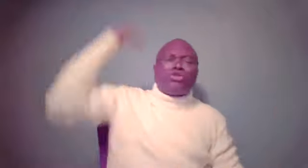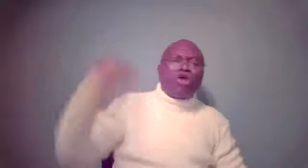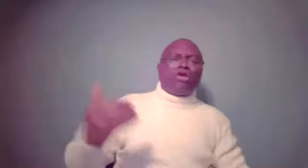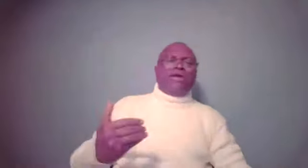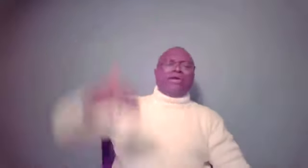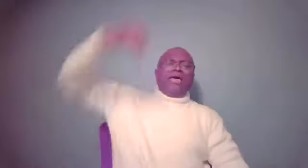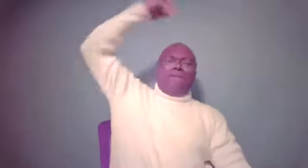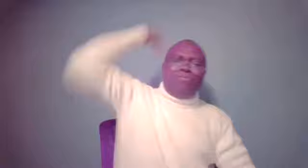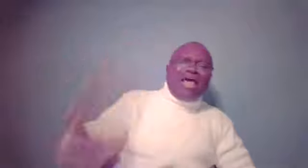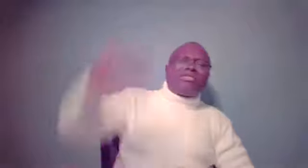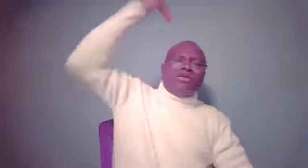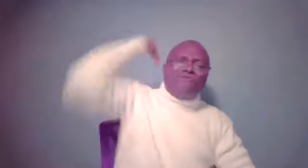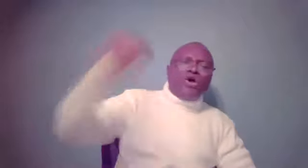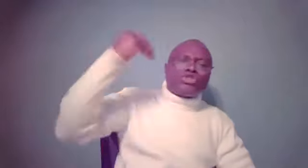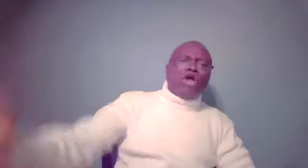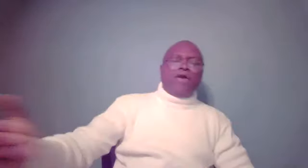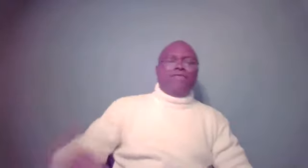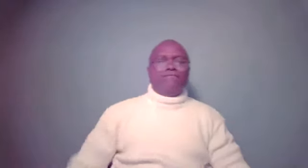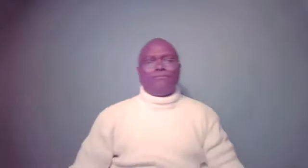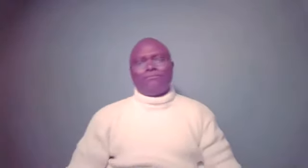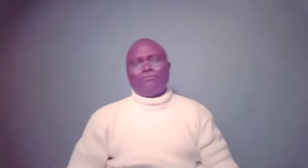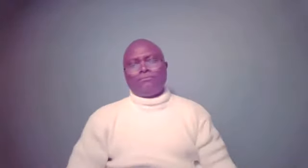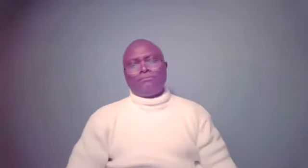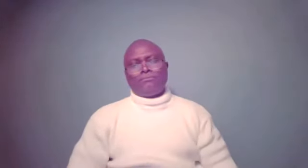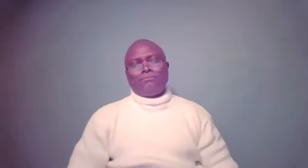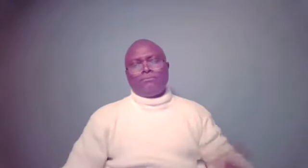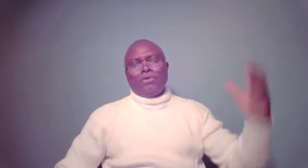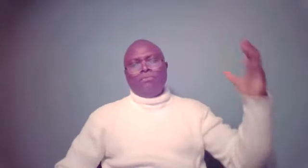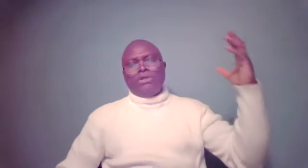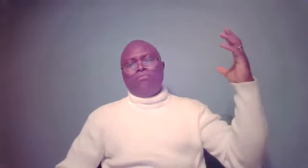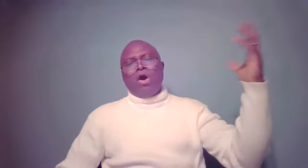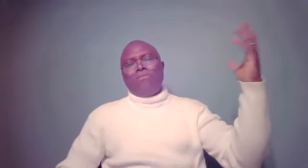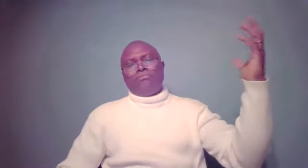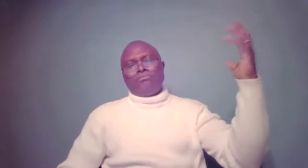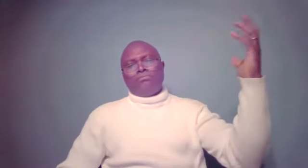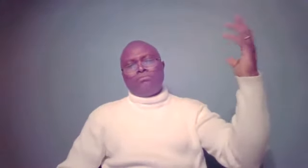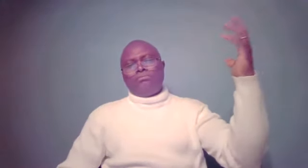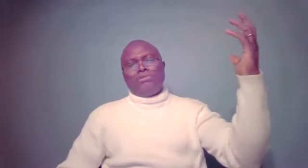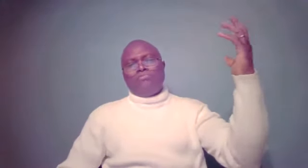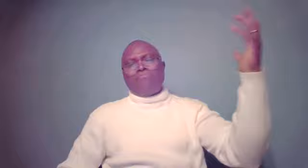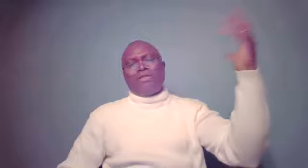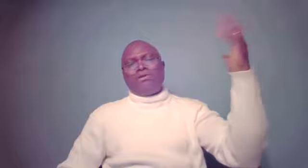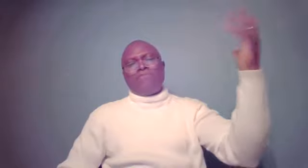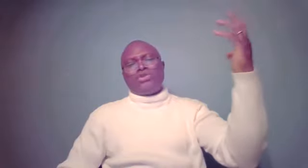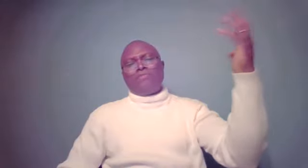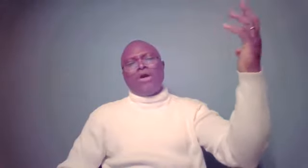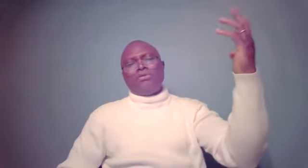was customary. Bless the first son. But the mom remembered the revelation of God.